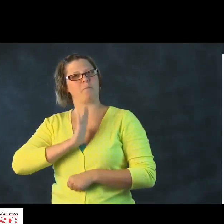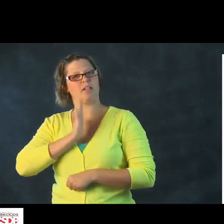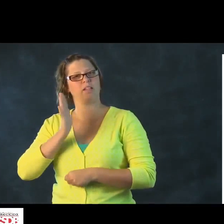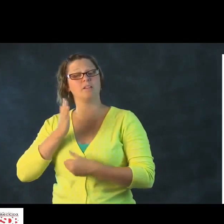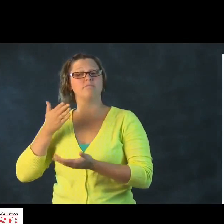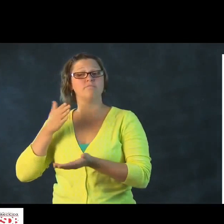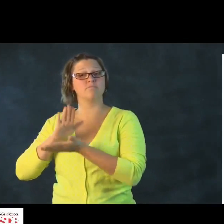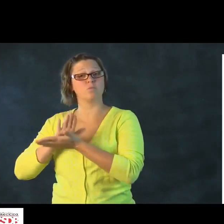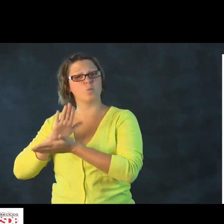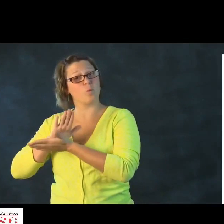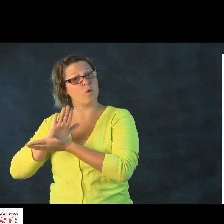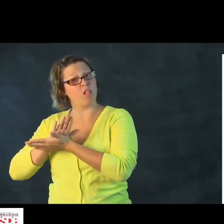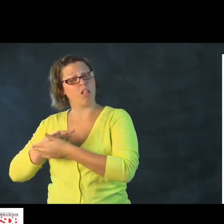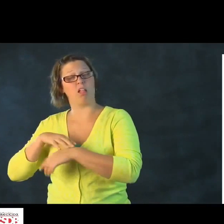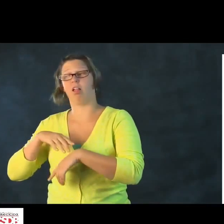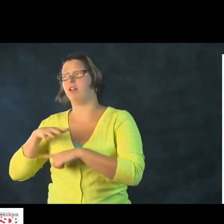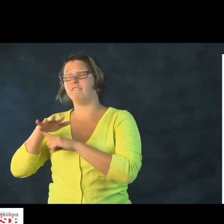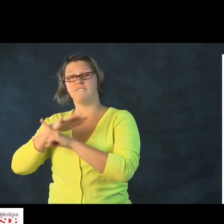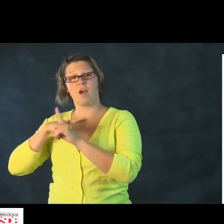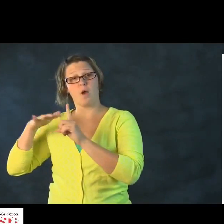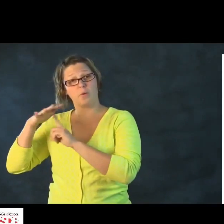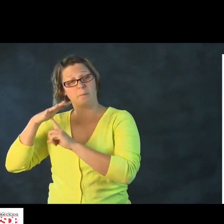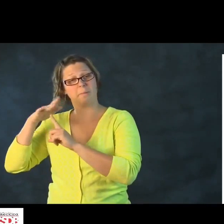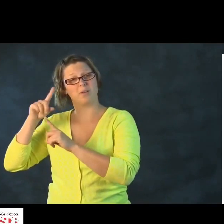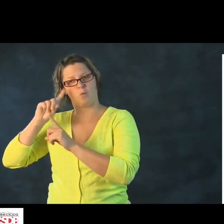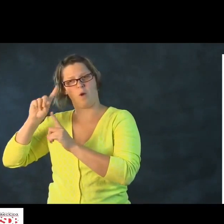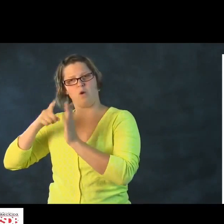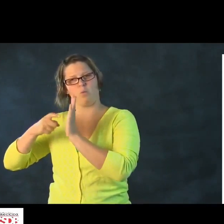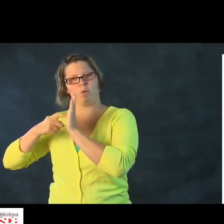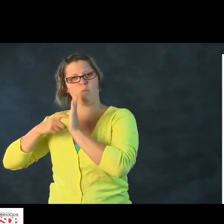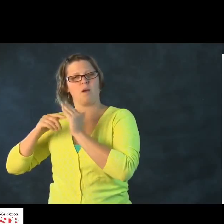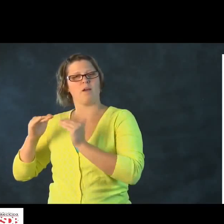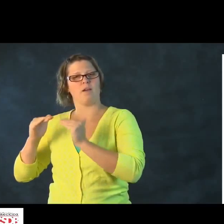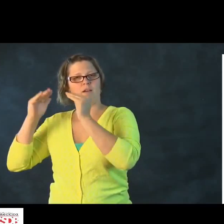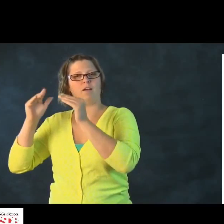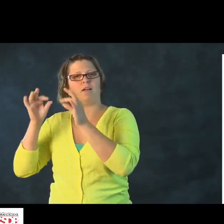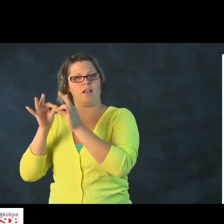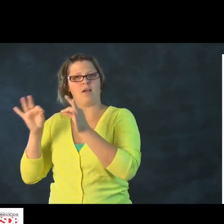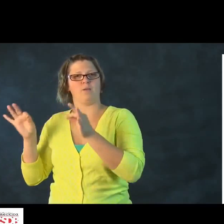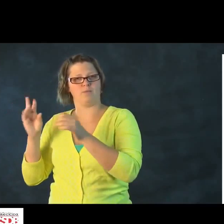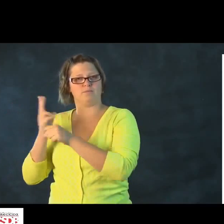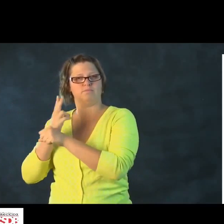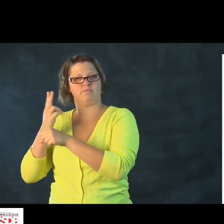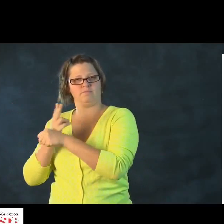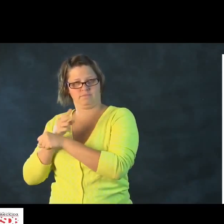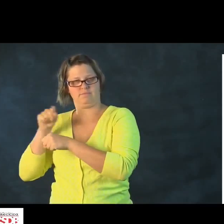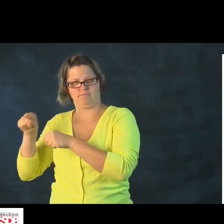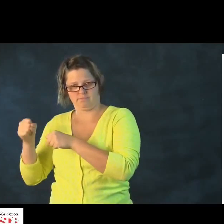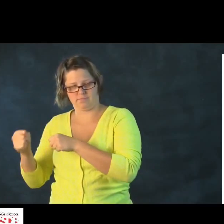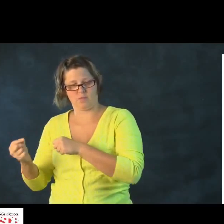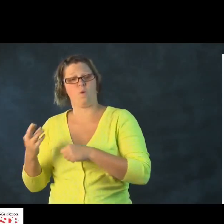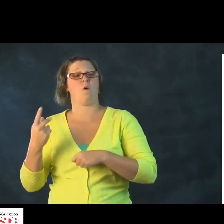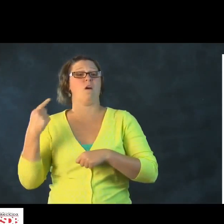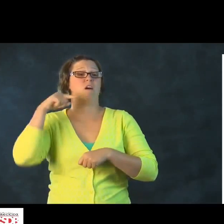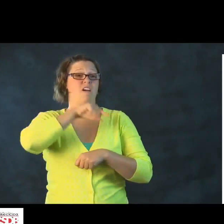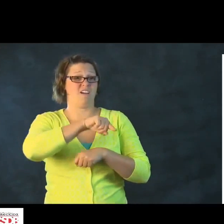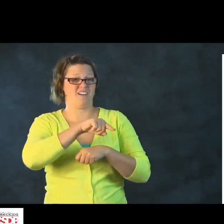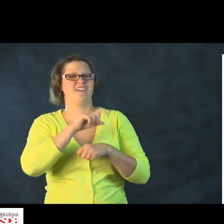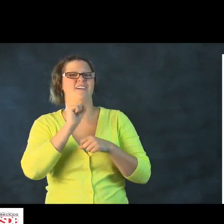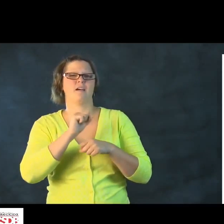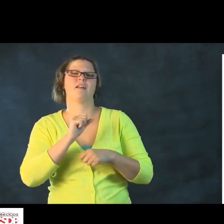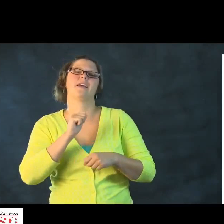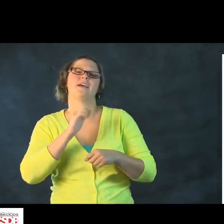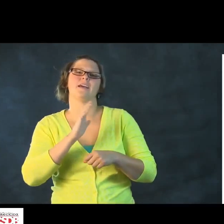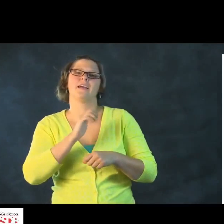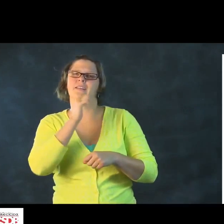Language can be used formally. For example, in the academic setting, where you need to use a higher form of